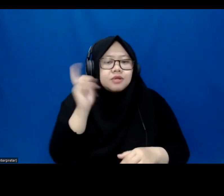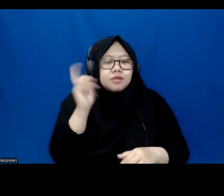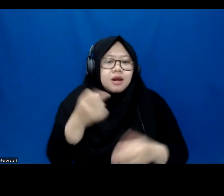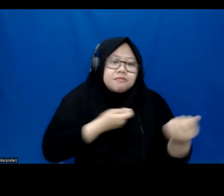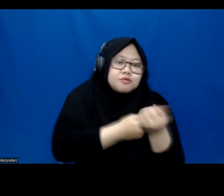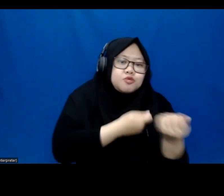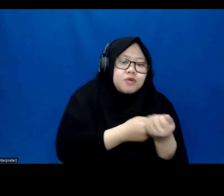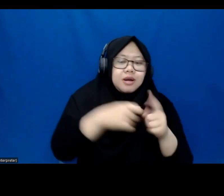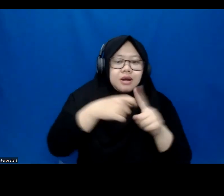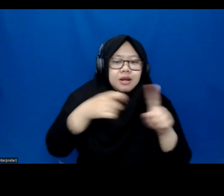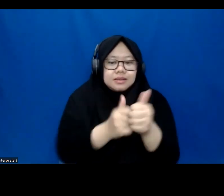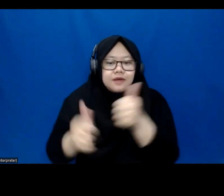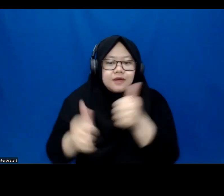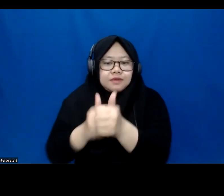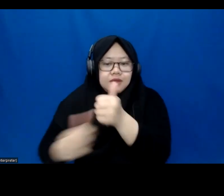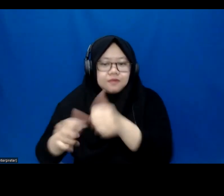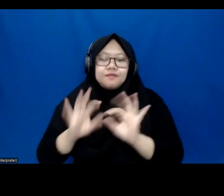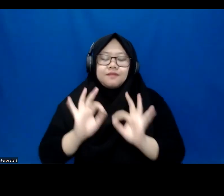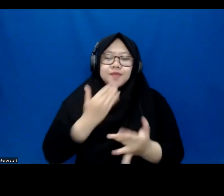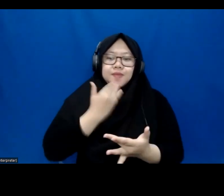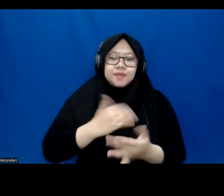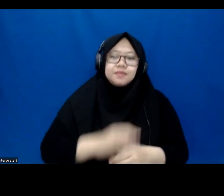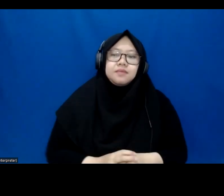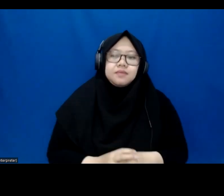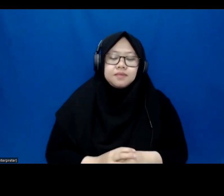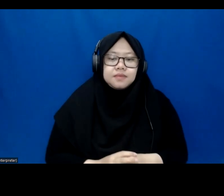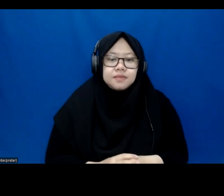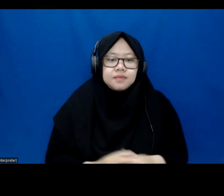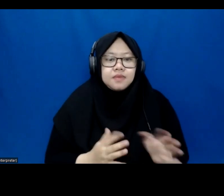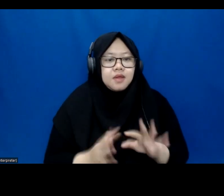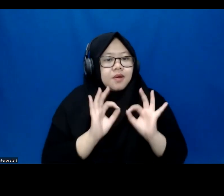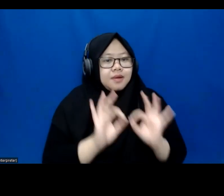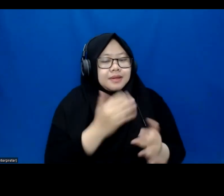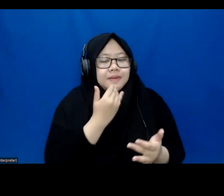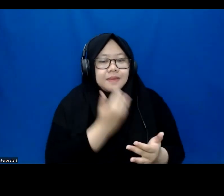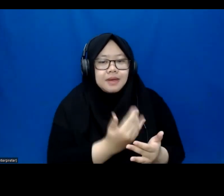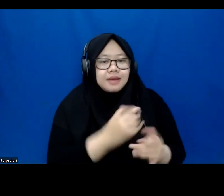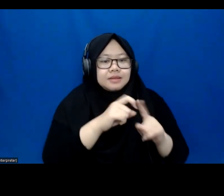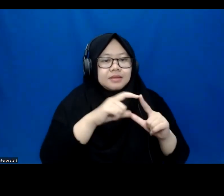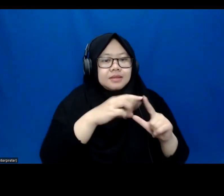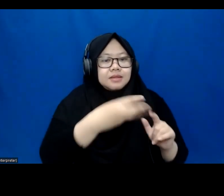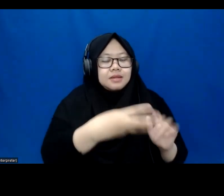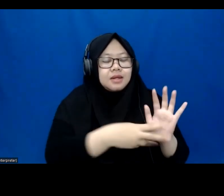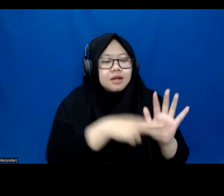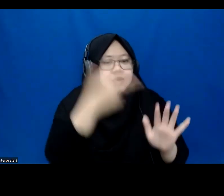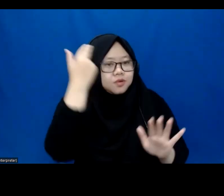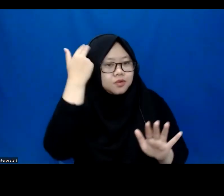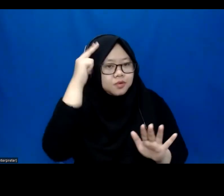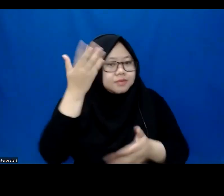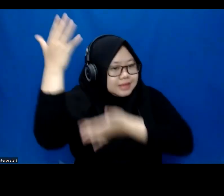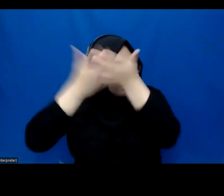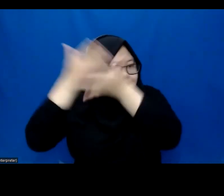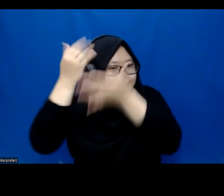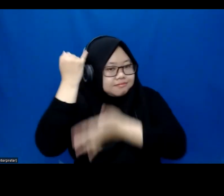should be talking about. Thank you. Thank you, Darren, for sharing your insights. So